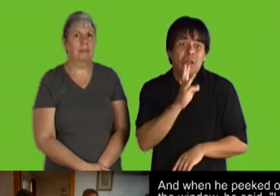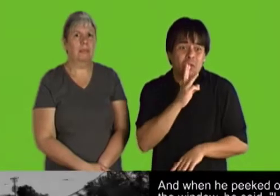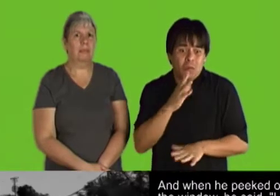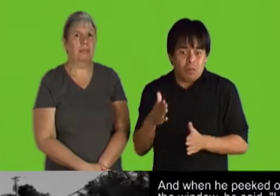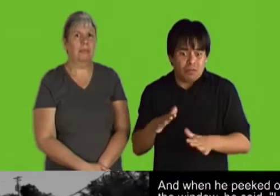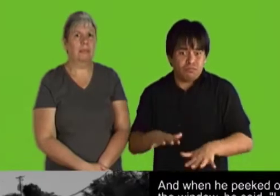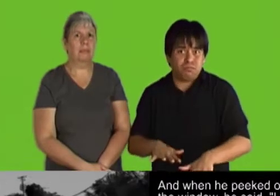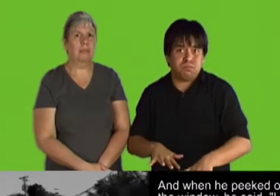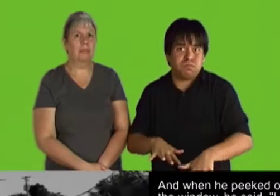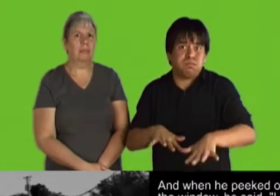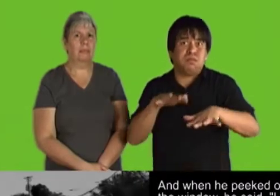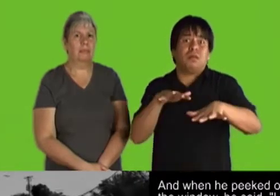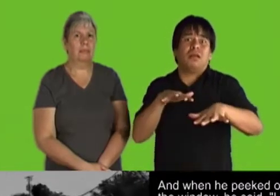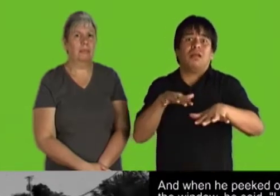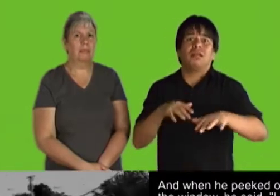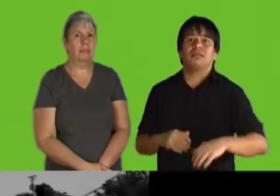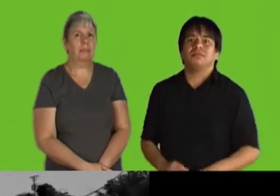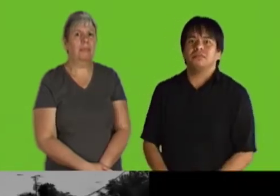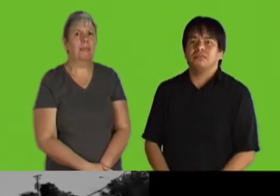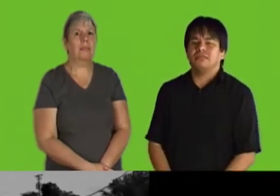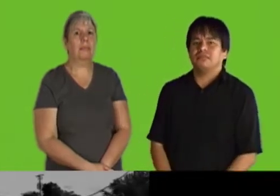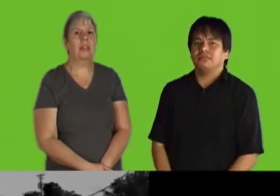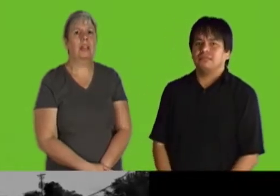water from the river. It's rising.